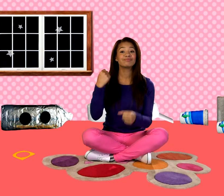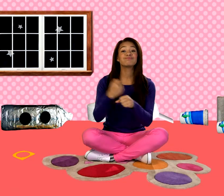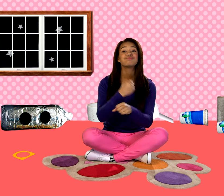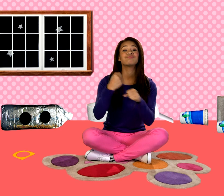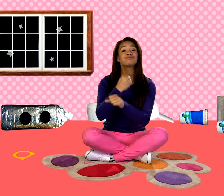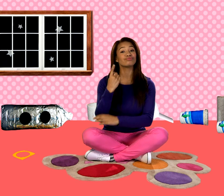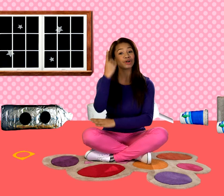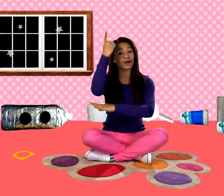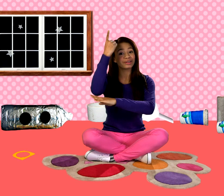I'm building a rocket